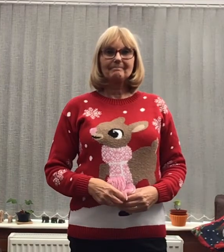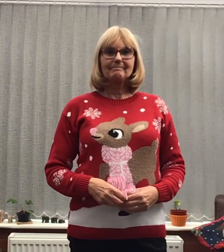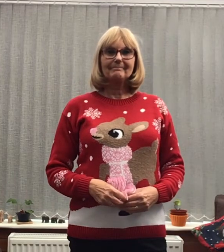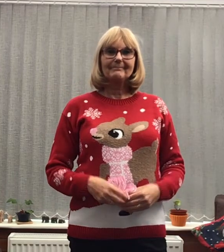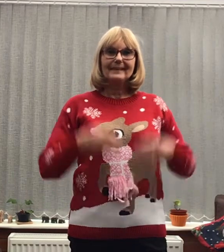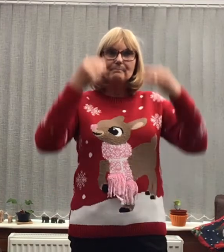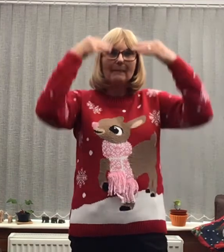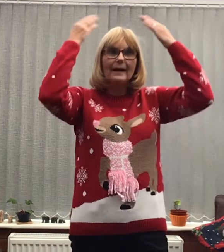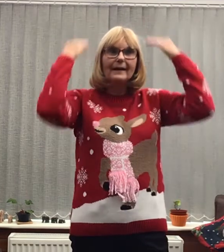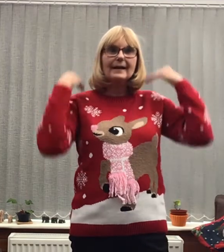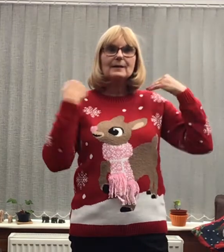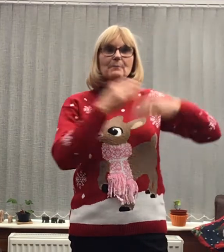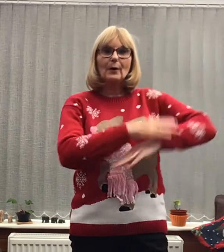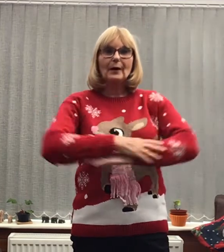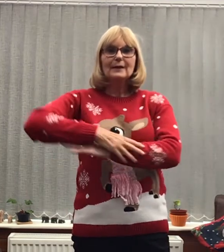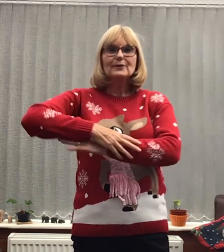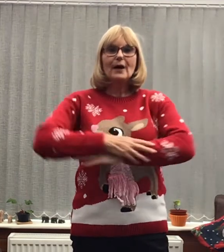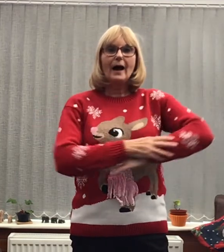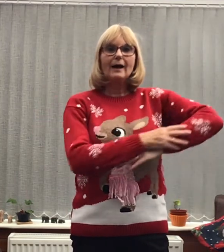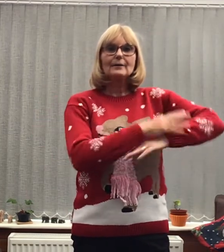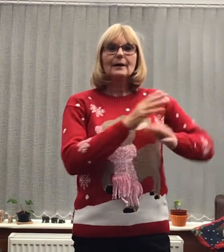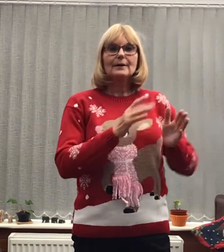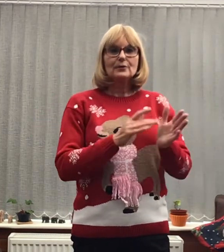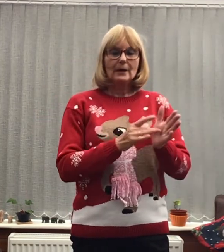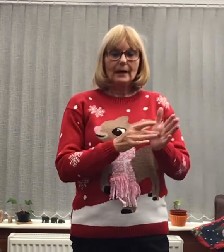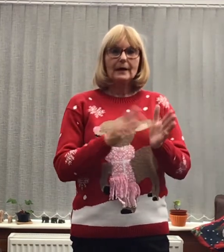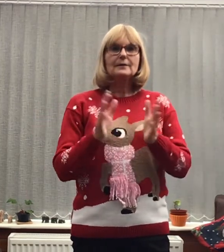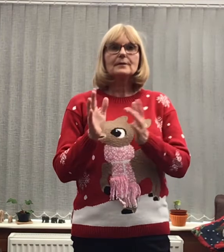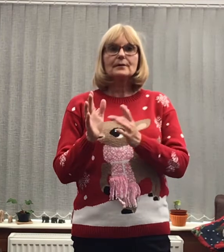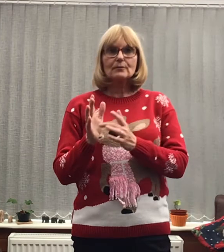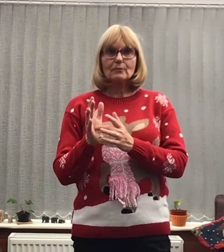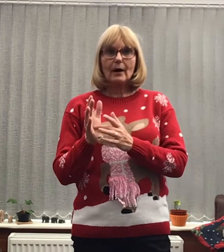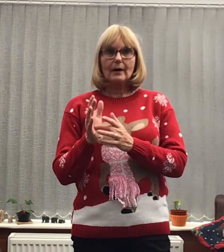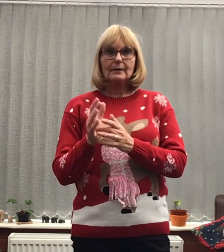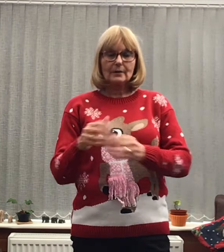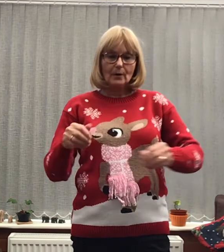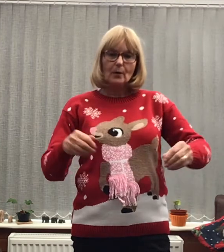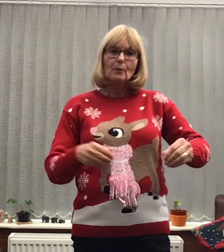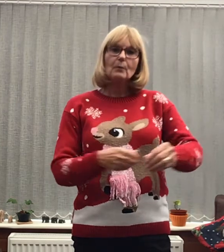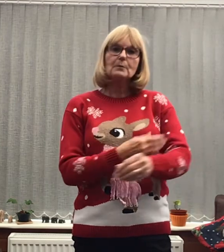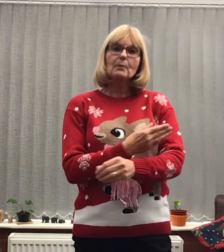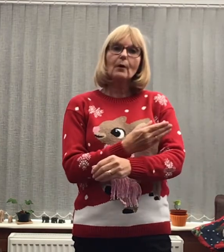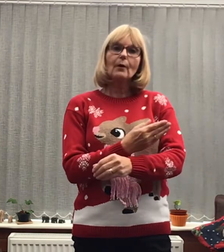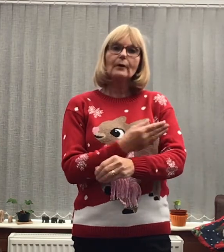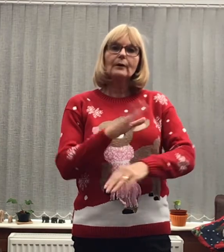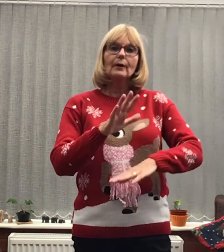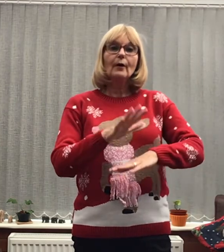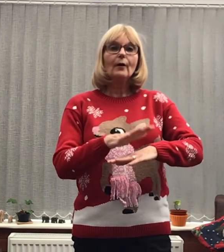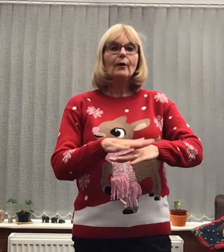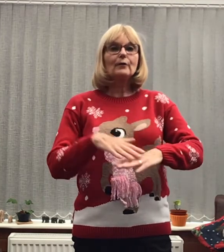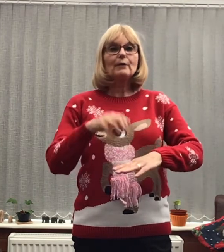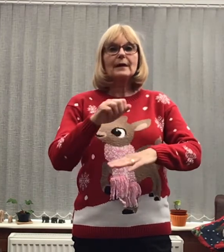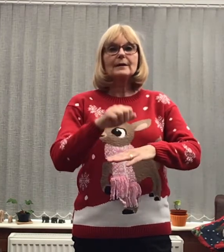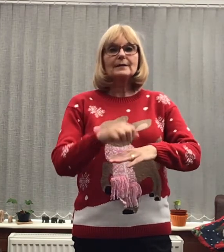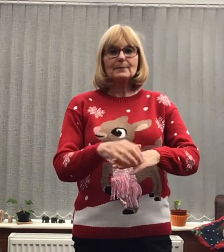Mary's boy child, Jesus Christ, was born on Christmas